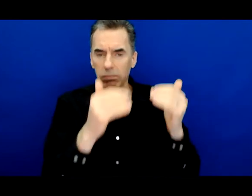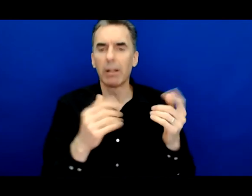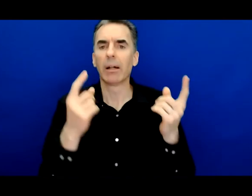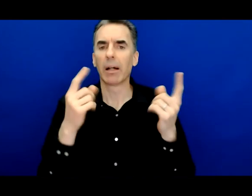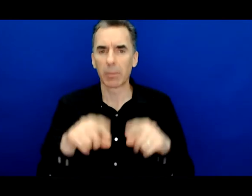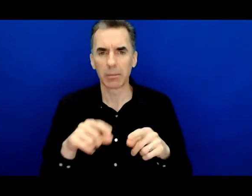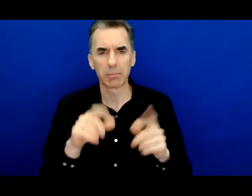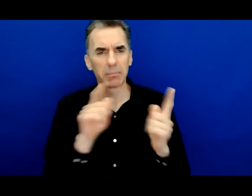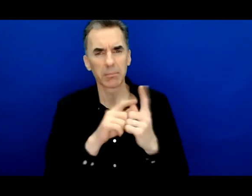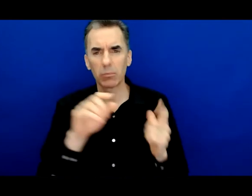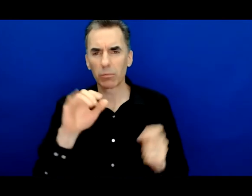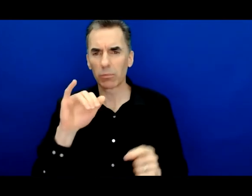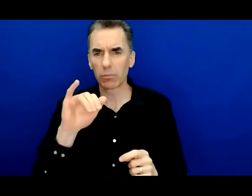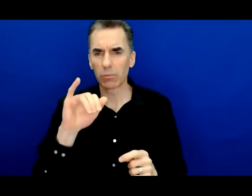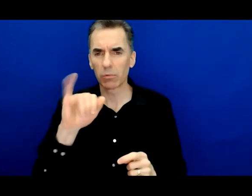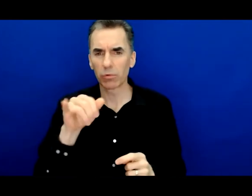and